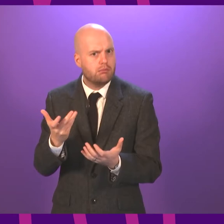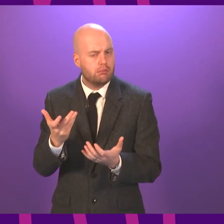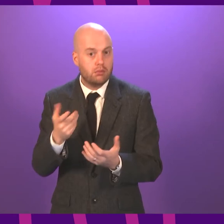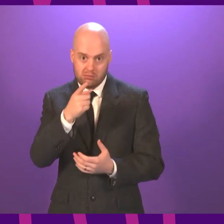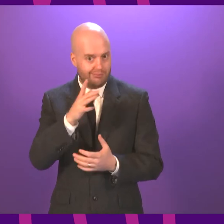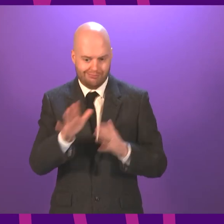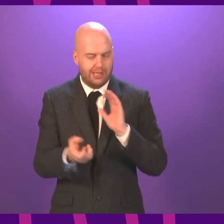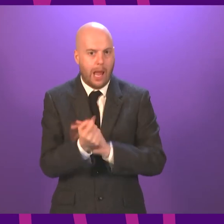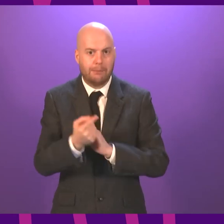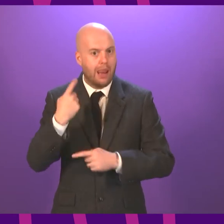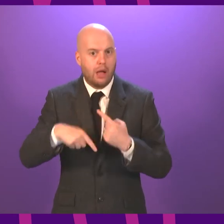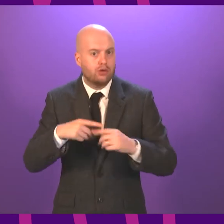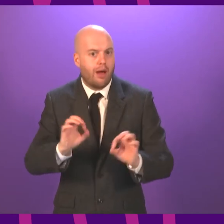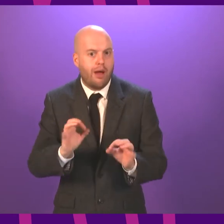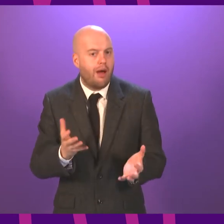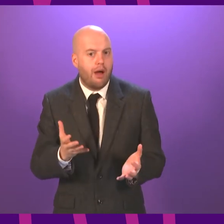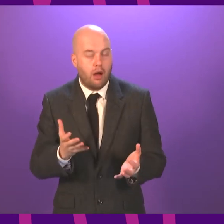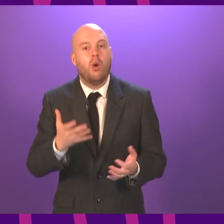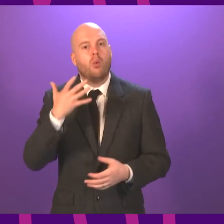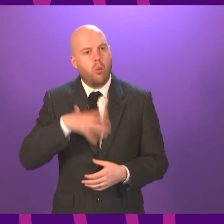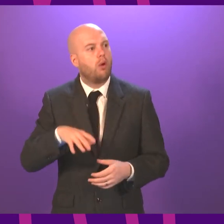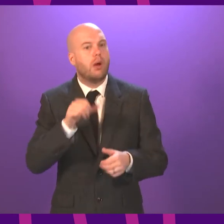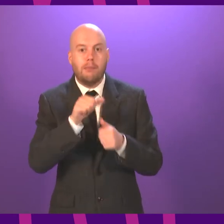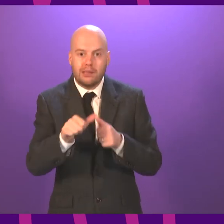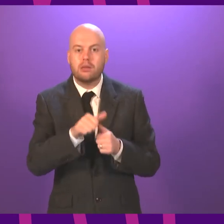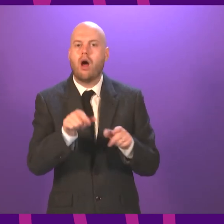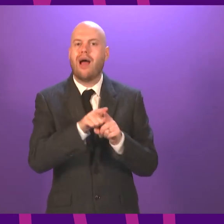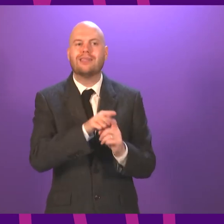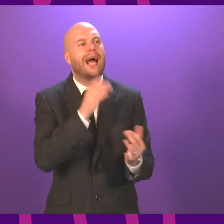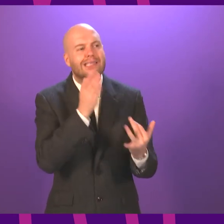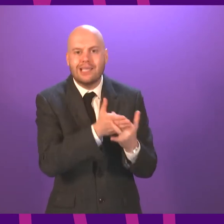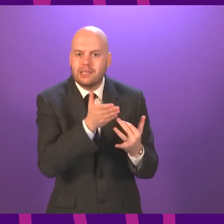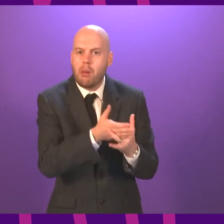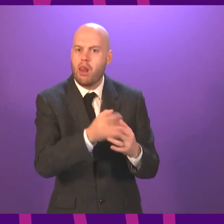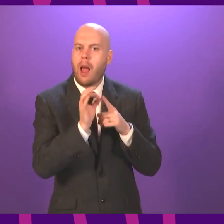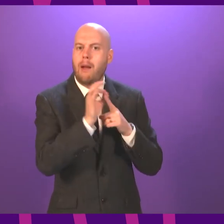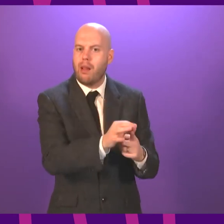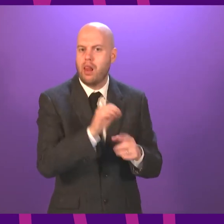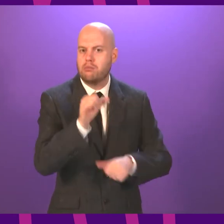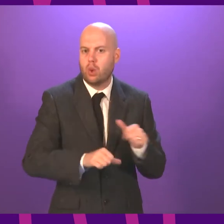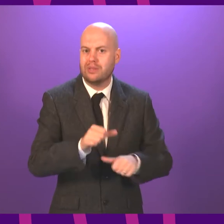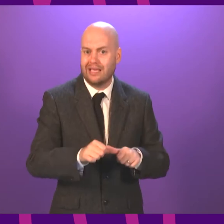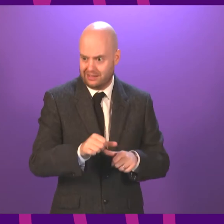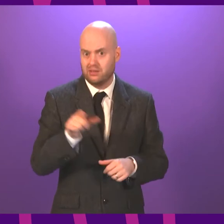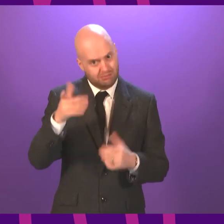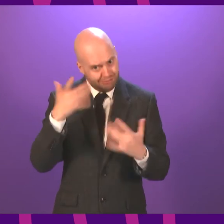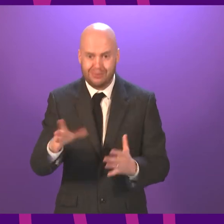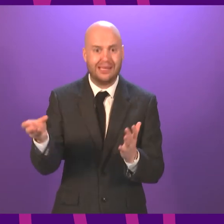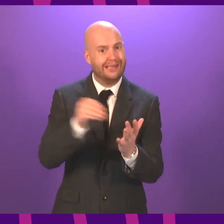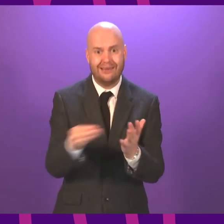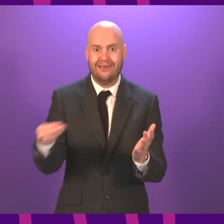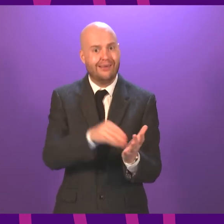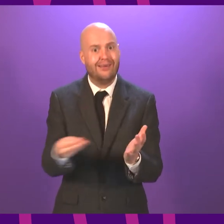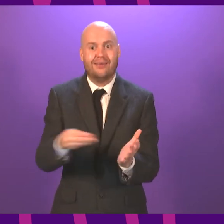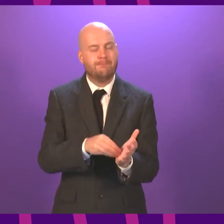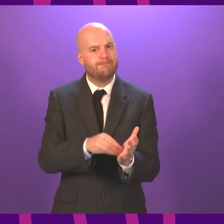must be a much more accessible appeals system, but also recognising that at the heart of that has to be the attainment